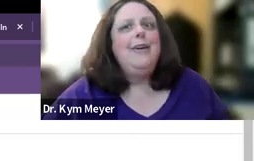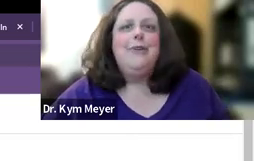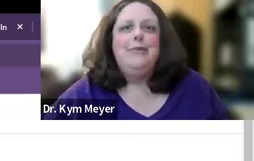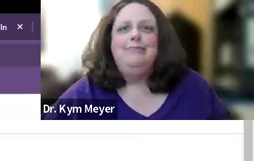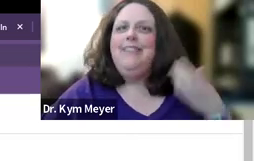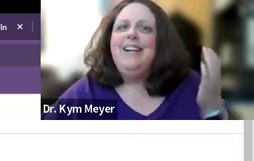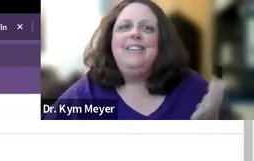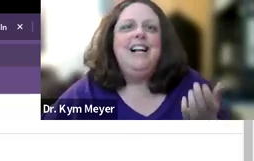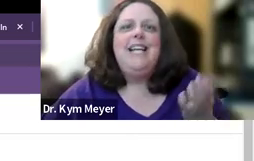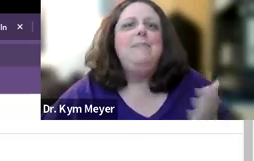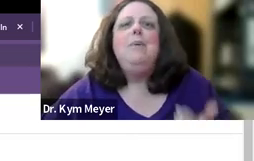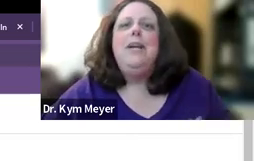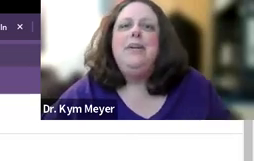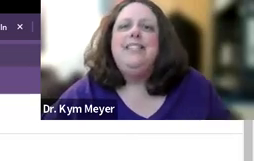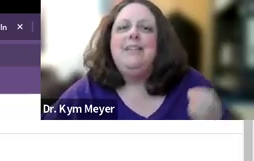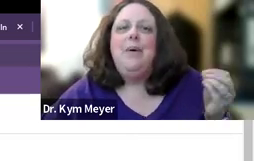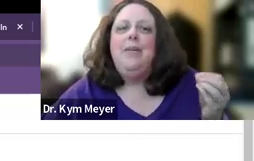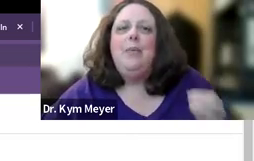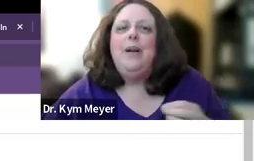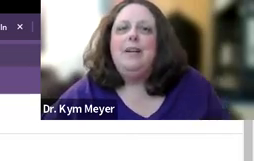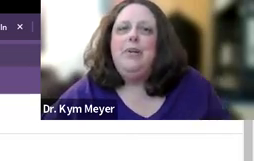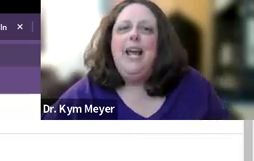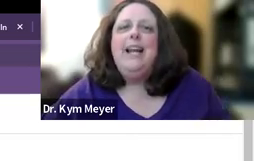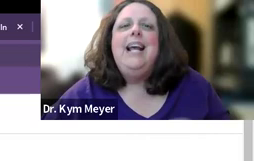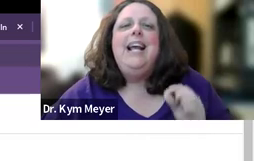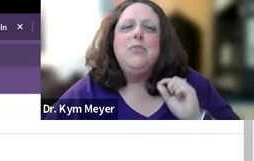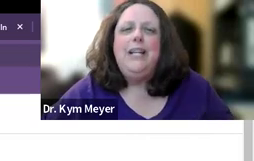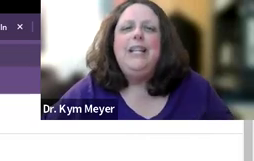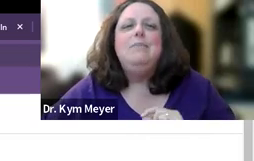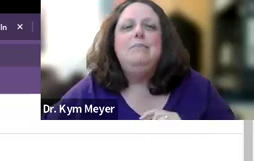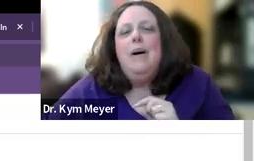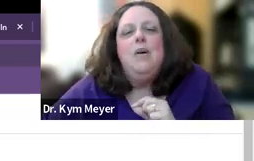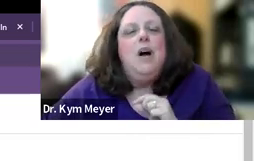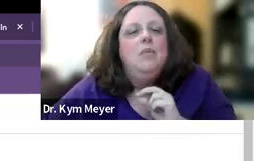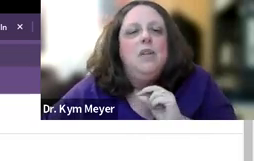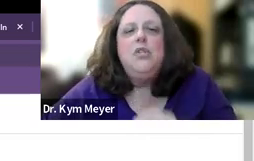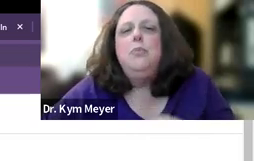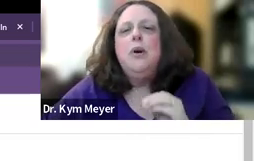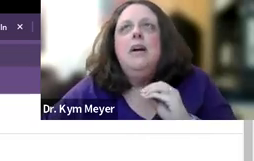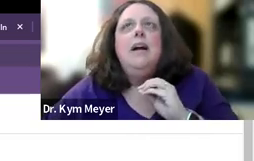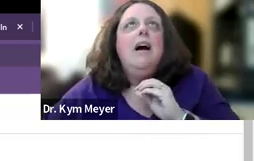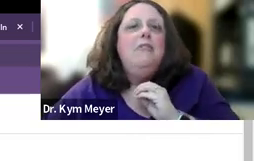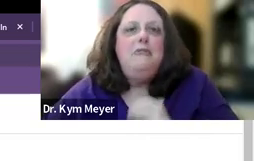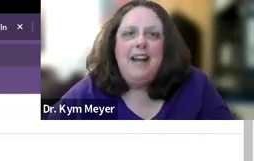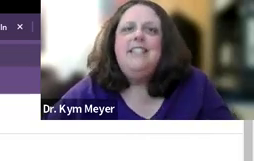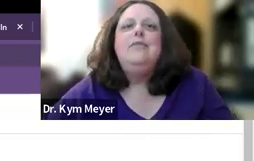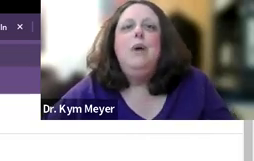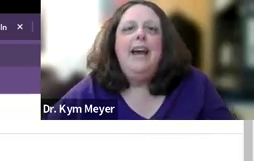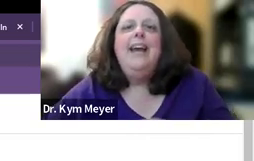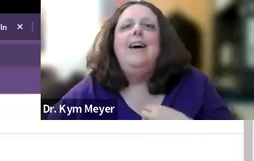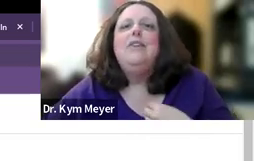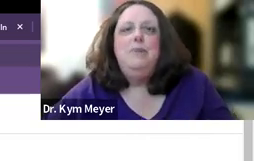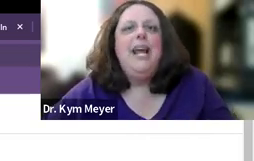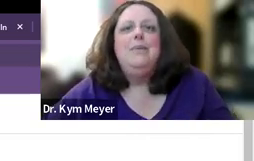taking out your phone and, and typing what you can, what you want to communicate is really the, uh, a super effective